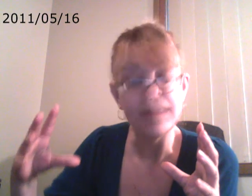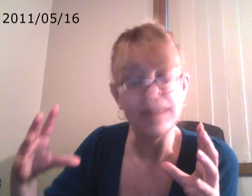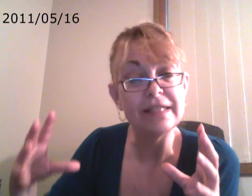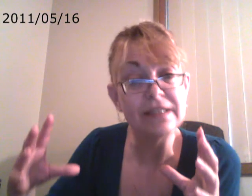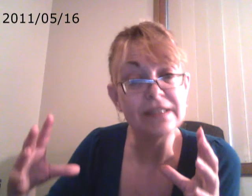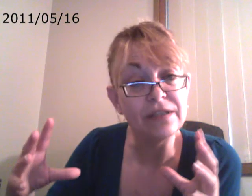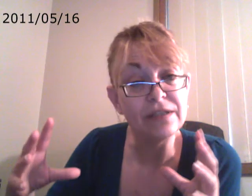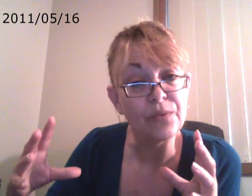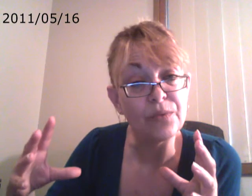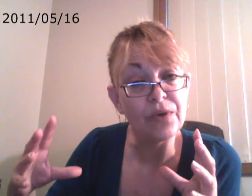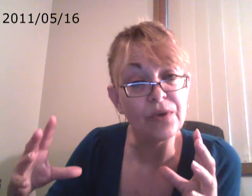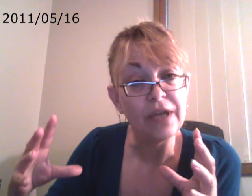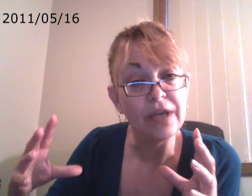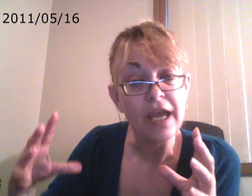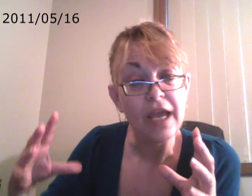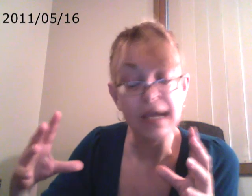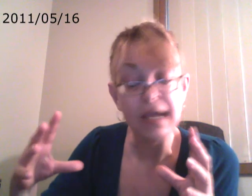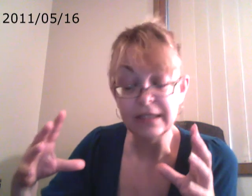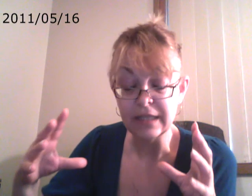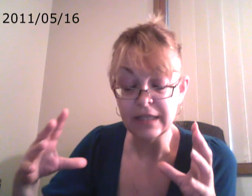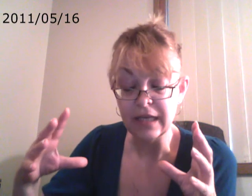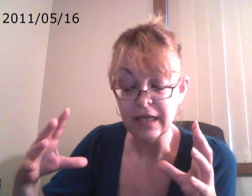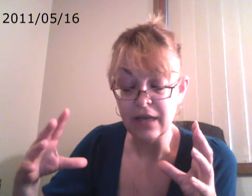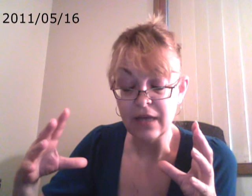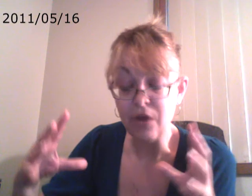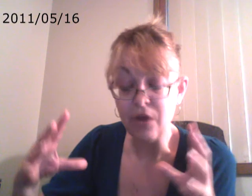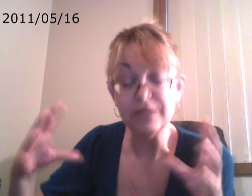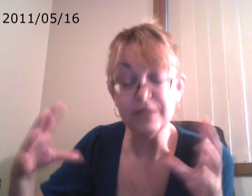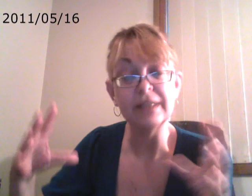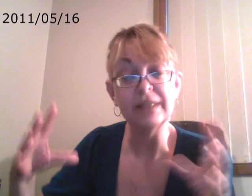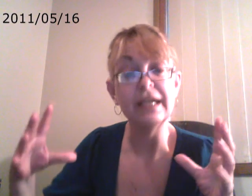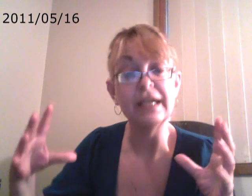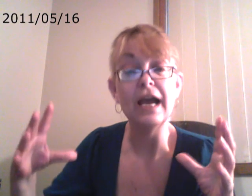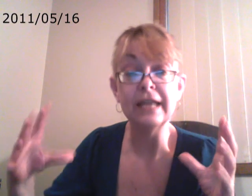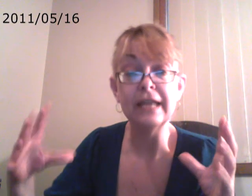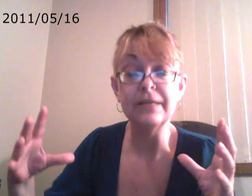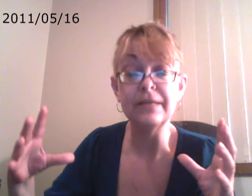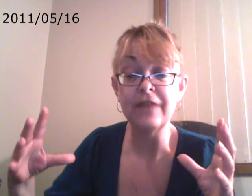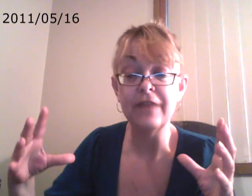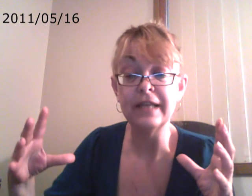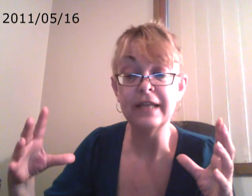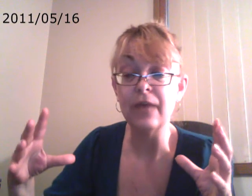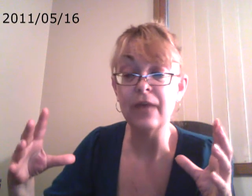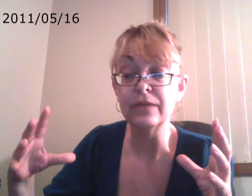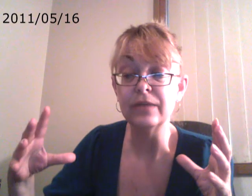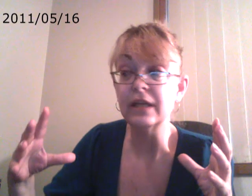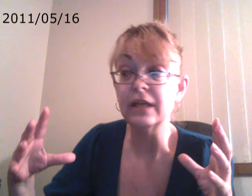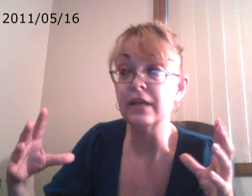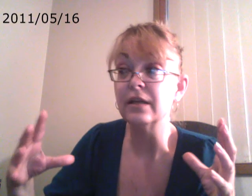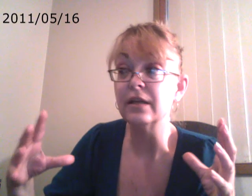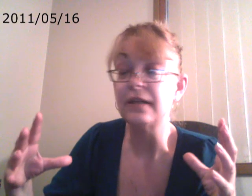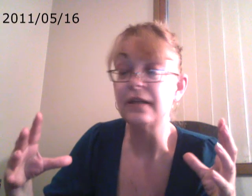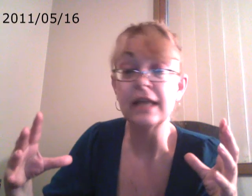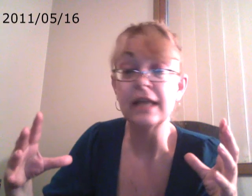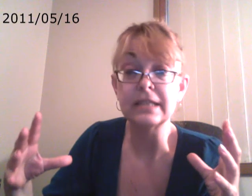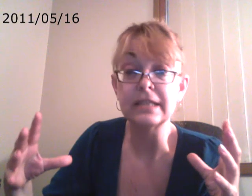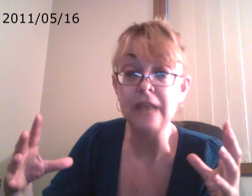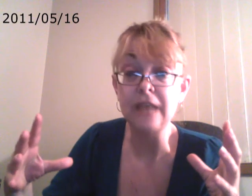it still didn't work. And ultimately, I ended up finding out that society